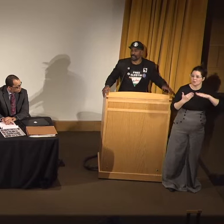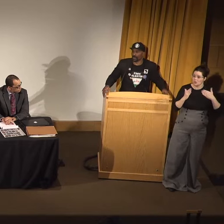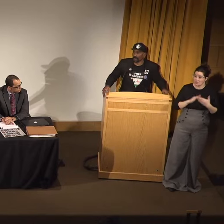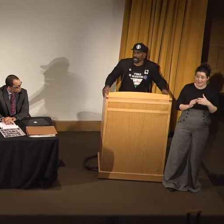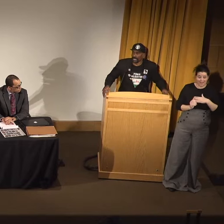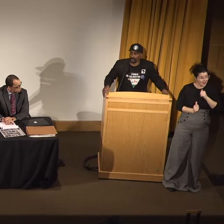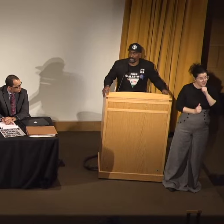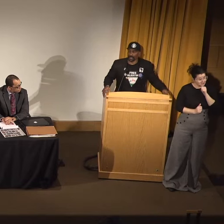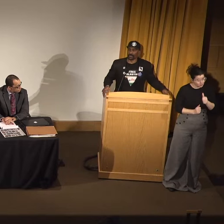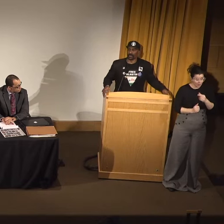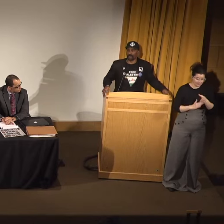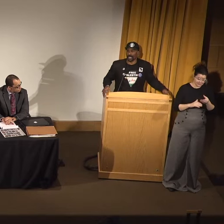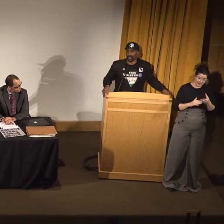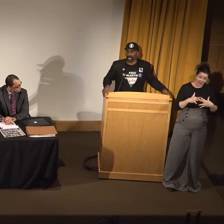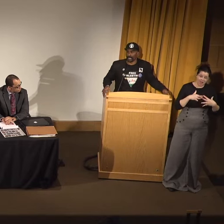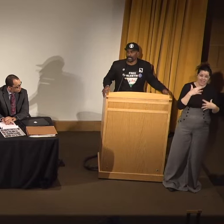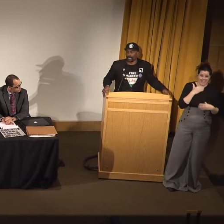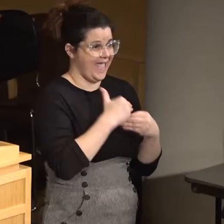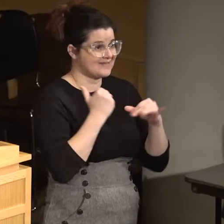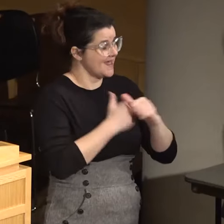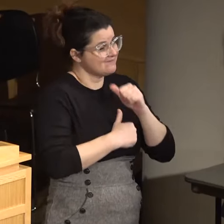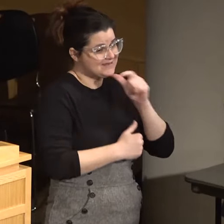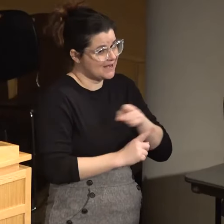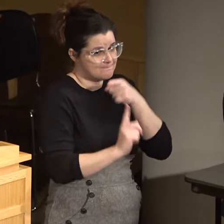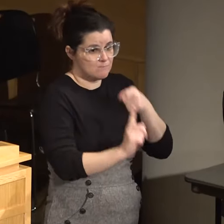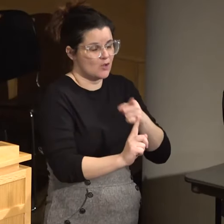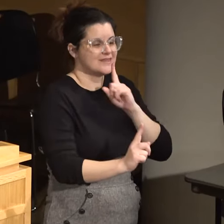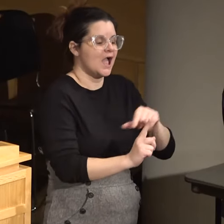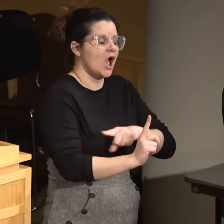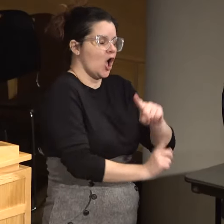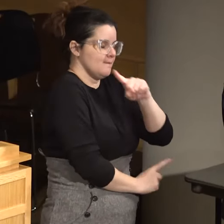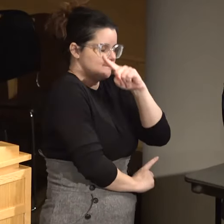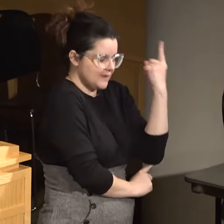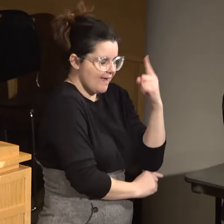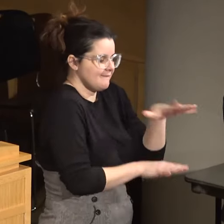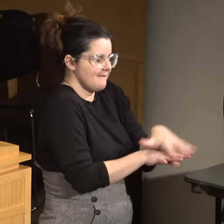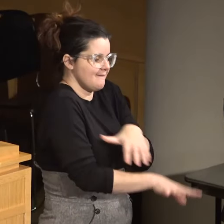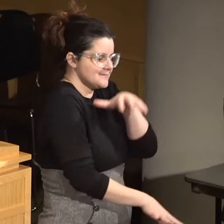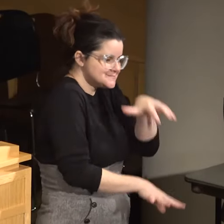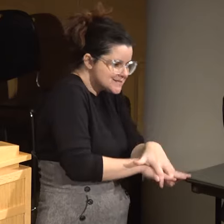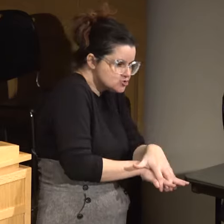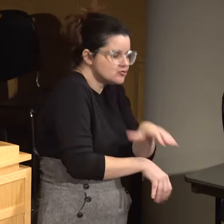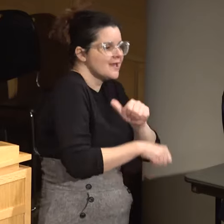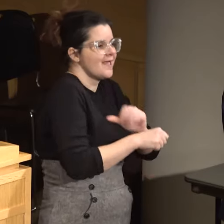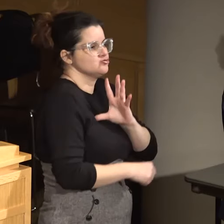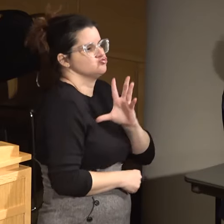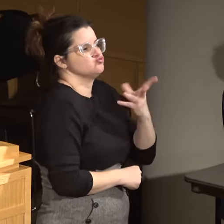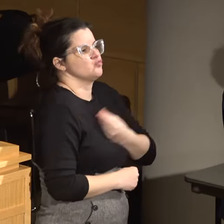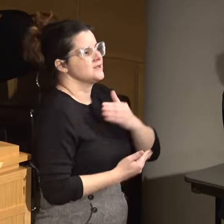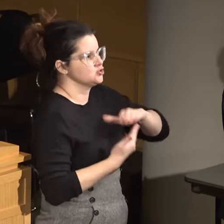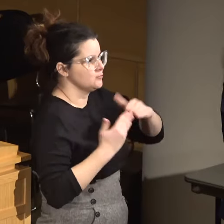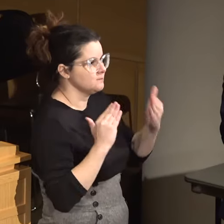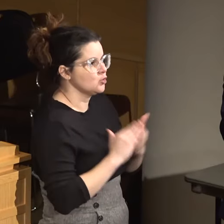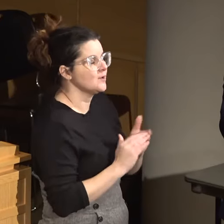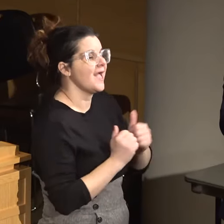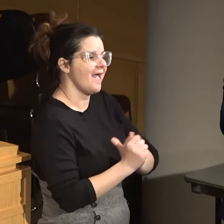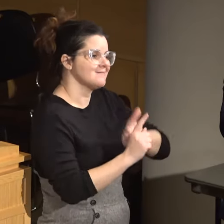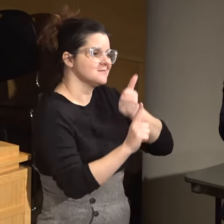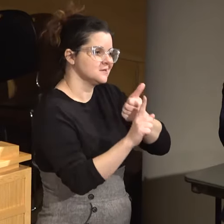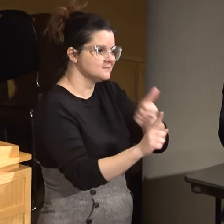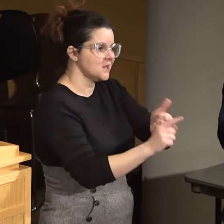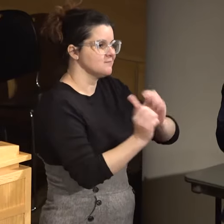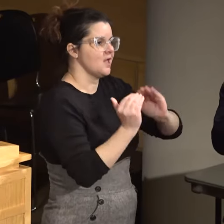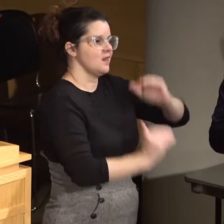don't underscore that, let me underscore that again, right? Our Black, Indigenous, and trans communities have been disproportionately